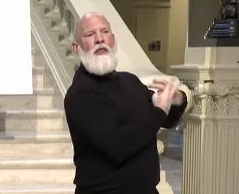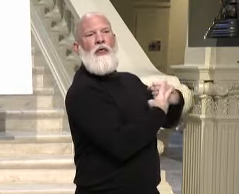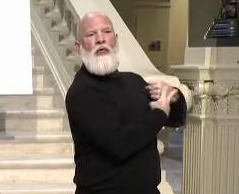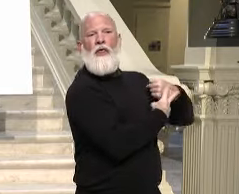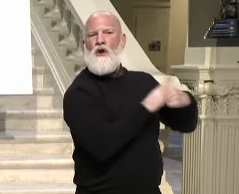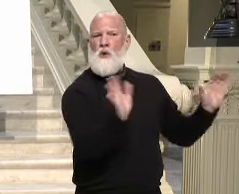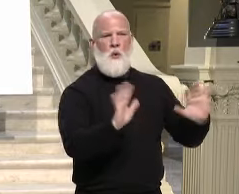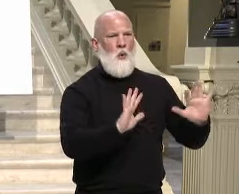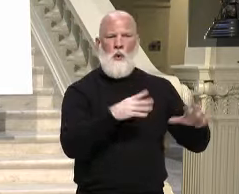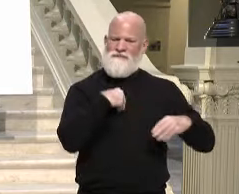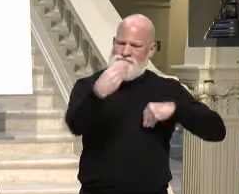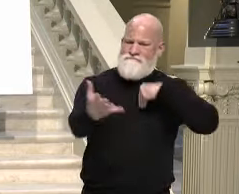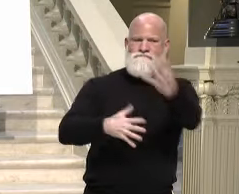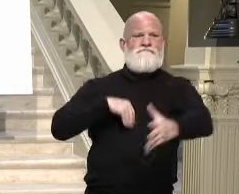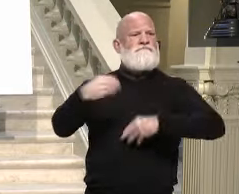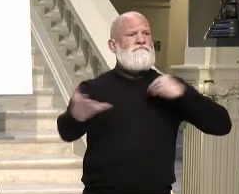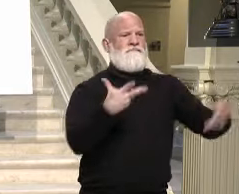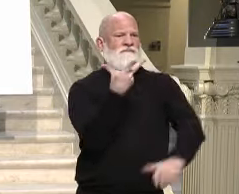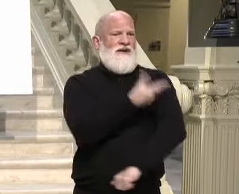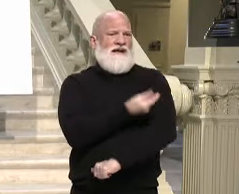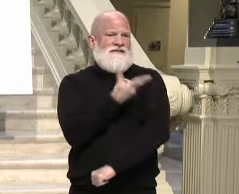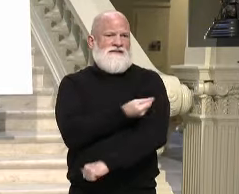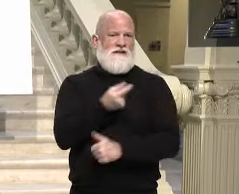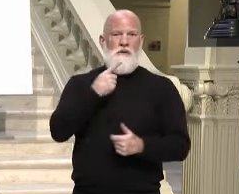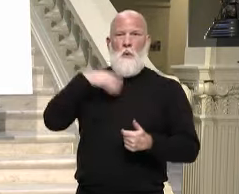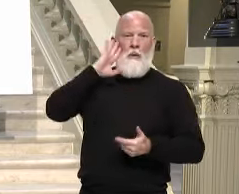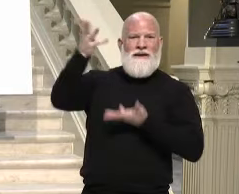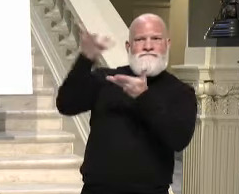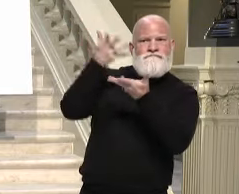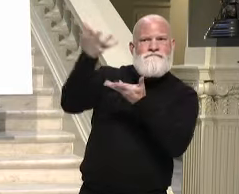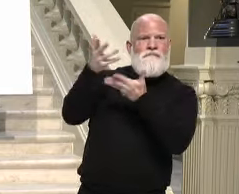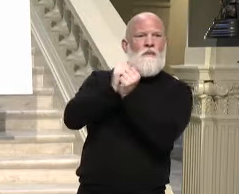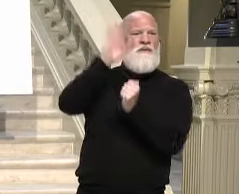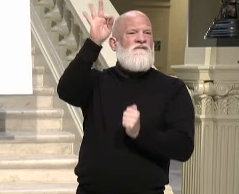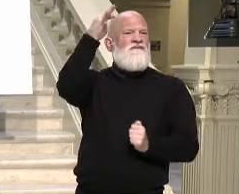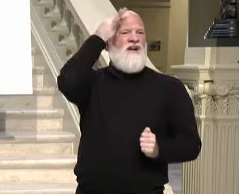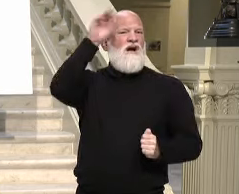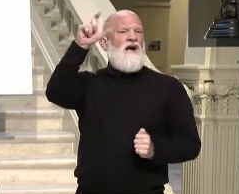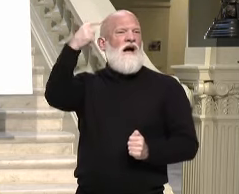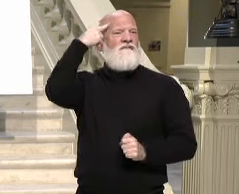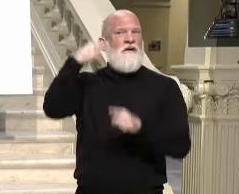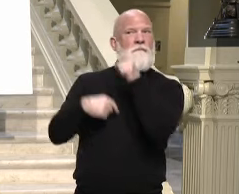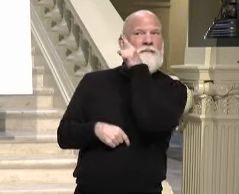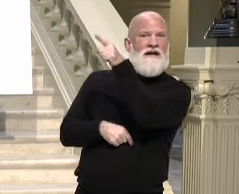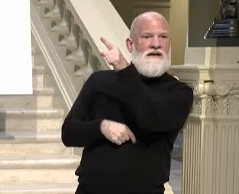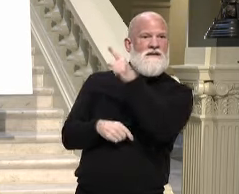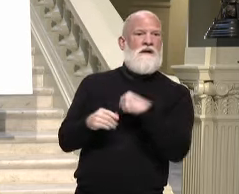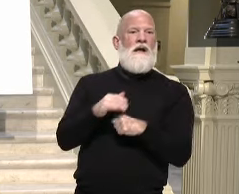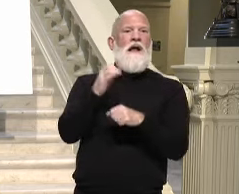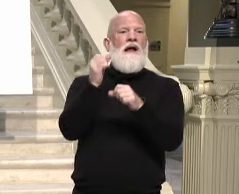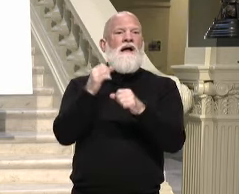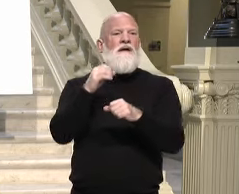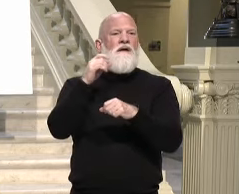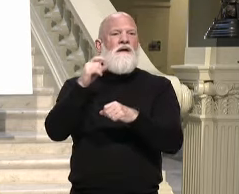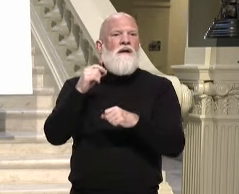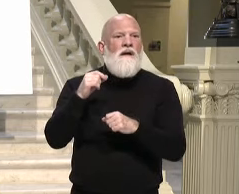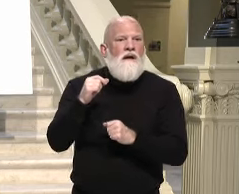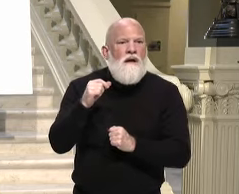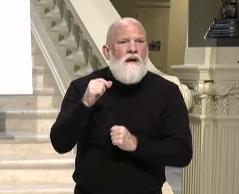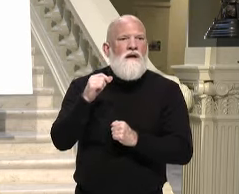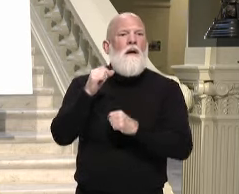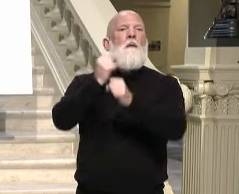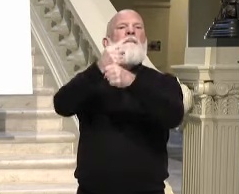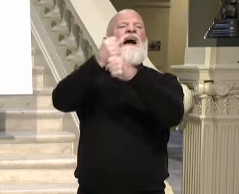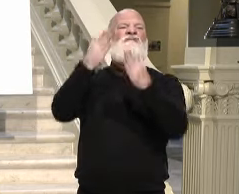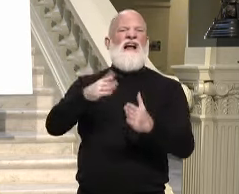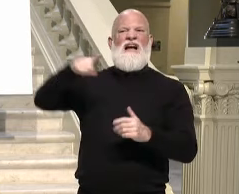manufacturers as well as making sure providers upload their vaccine data as quickly as possible. So the state